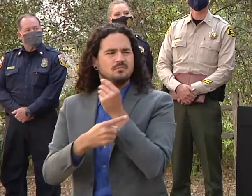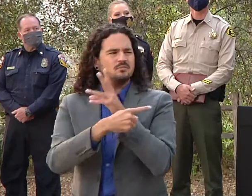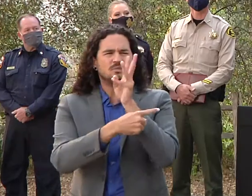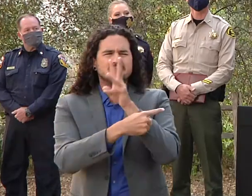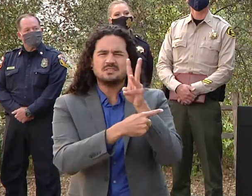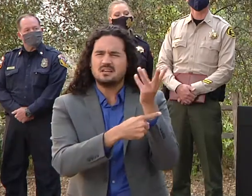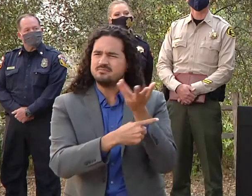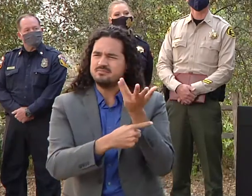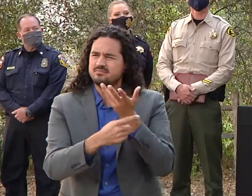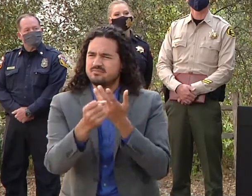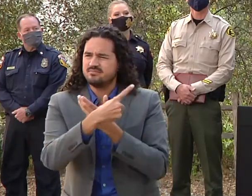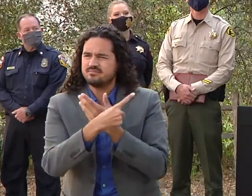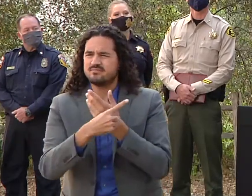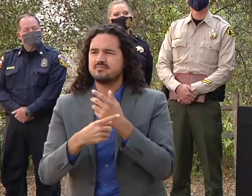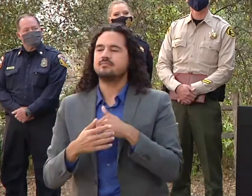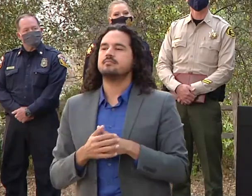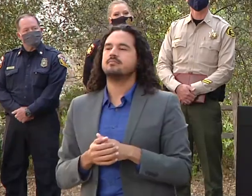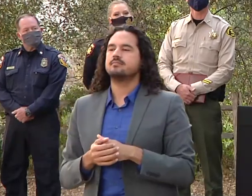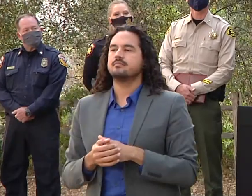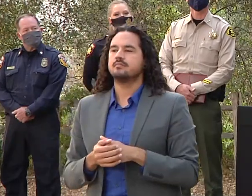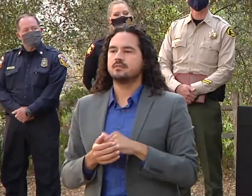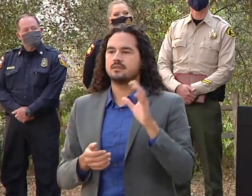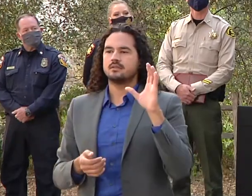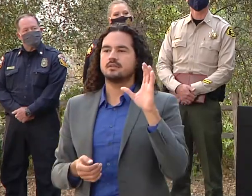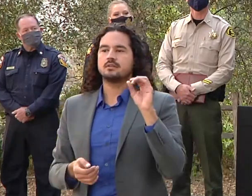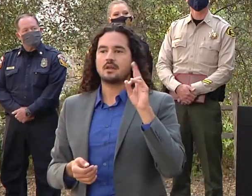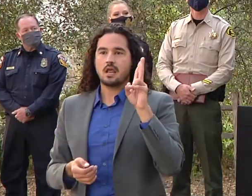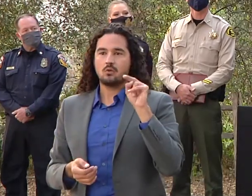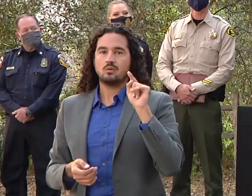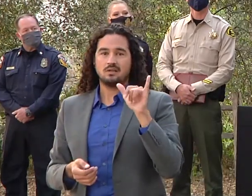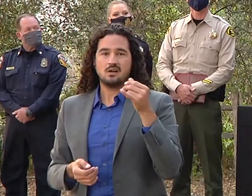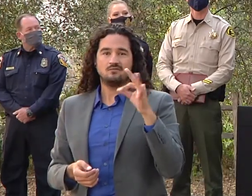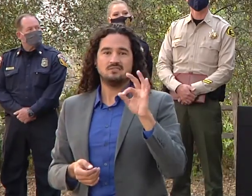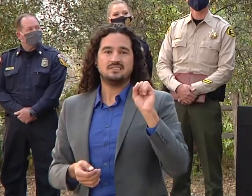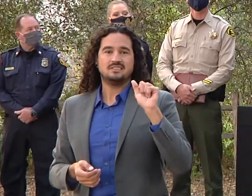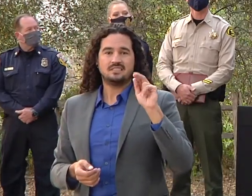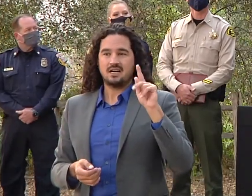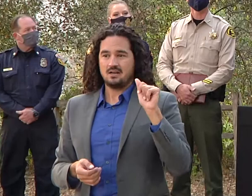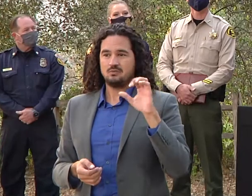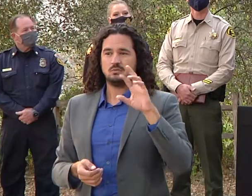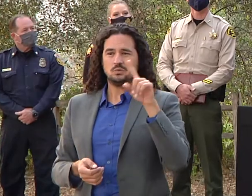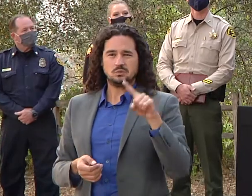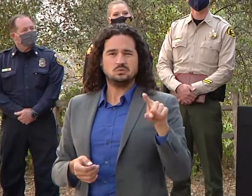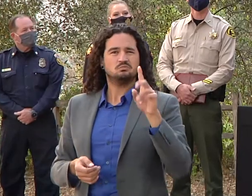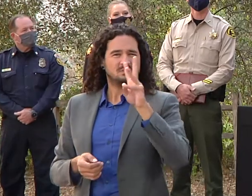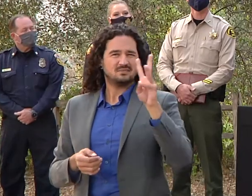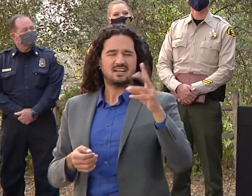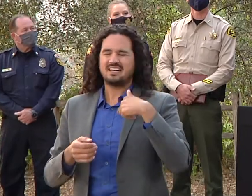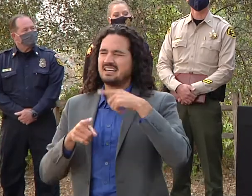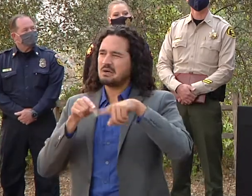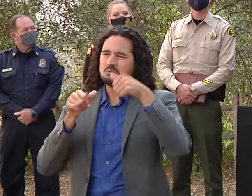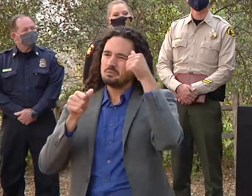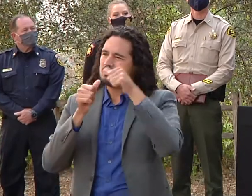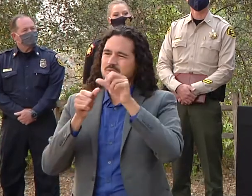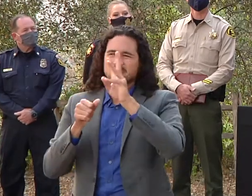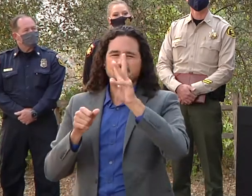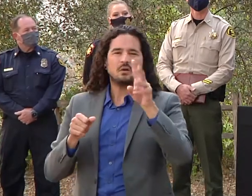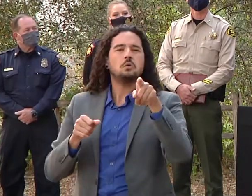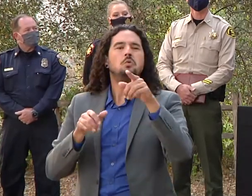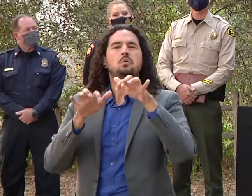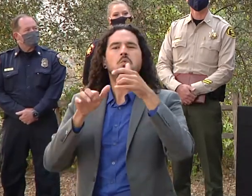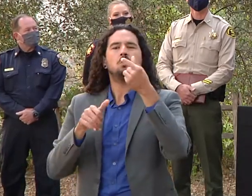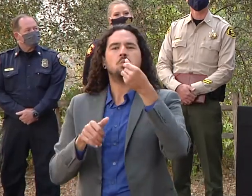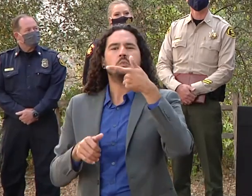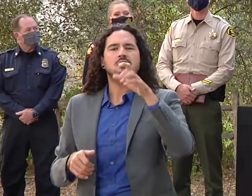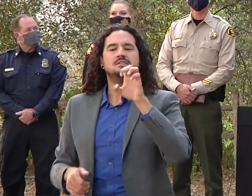It is the County of Santa Cruz website. And I'm sorry, I don't know the actual URL. But if you just Google the County of Santa Cruz on the front